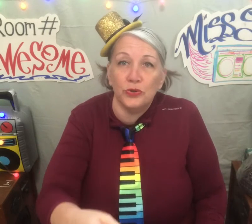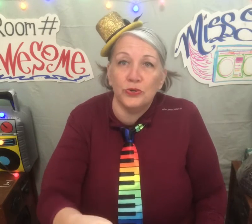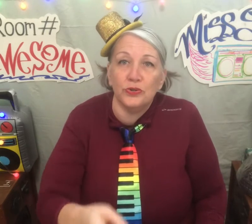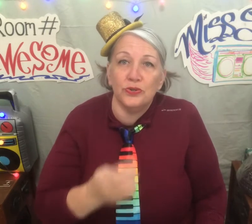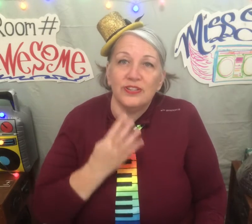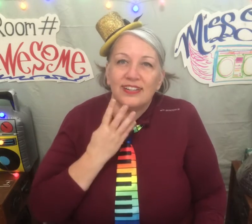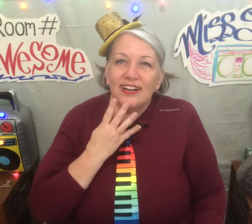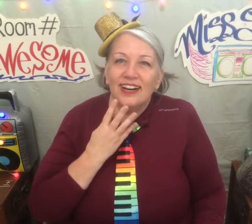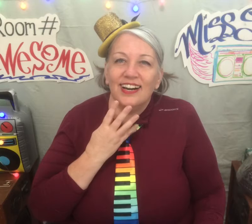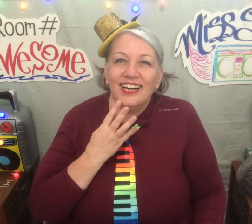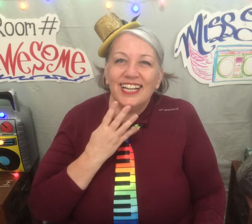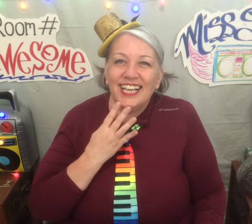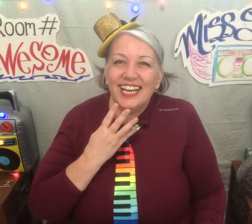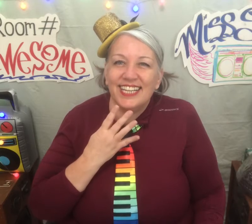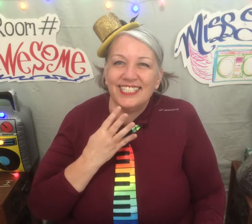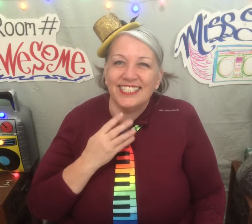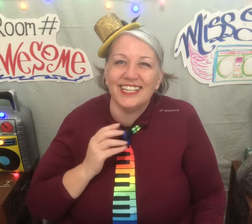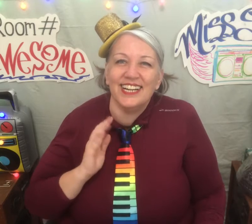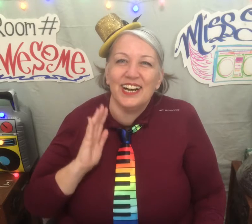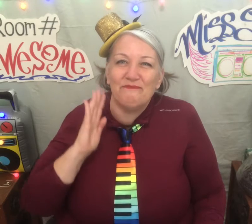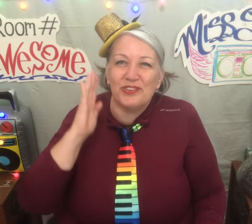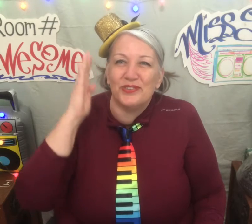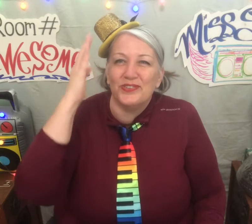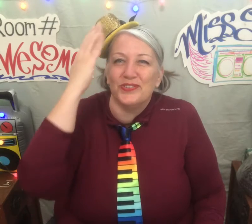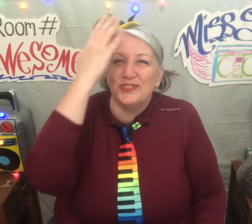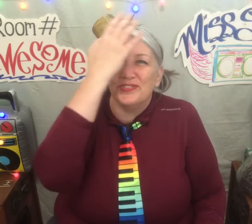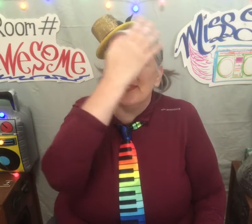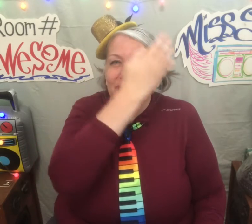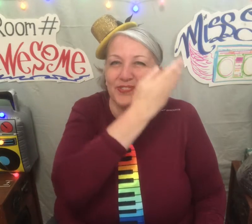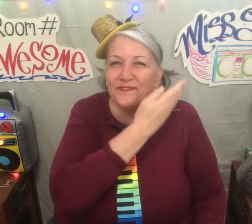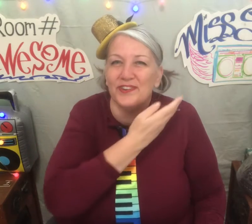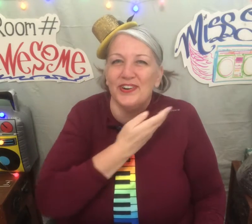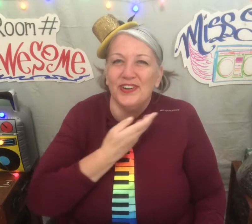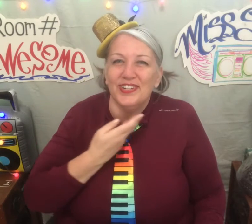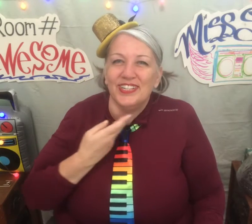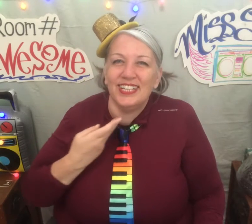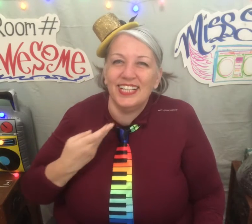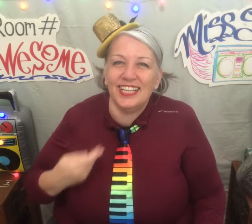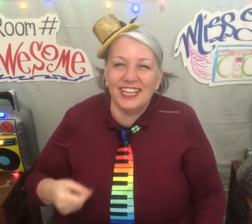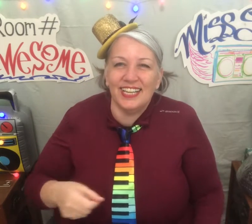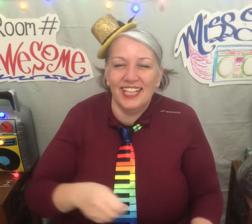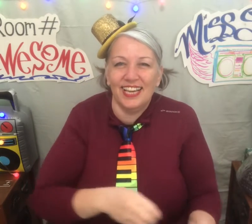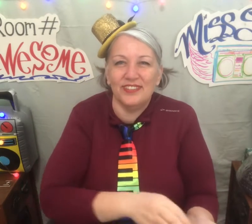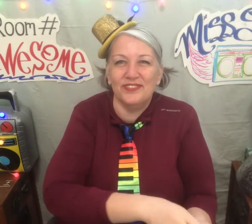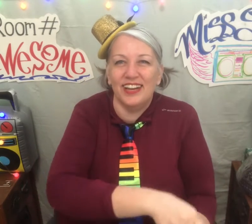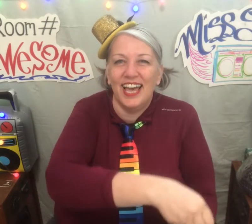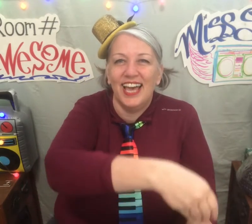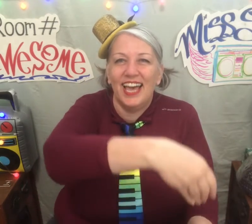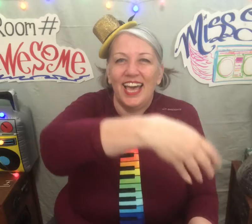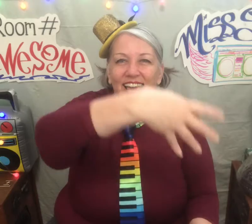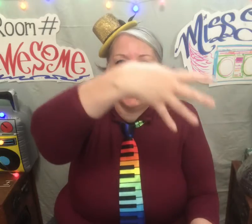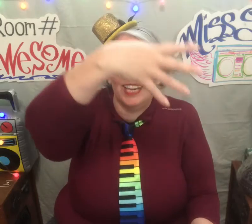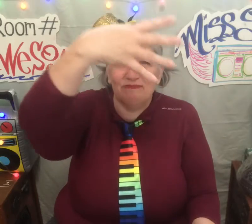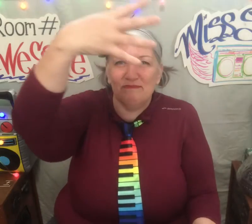colors are beautiful like a rainbow.